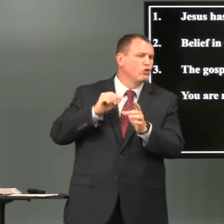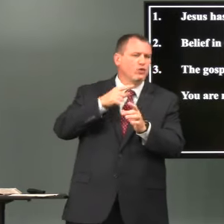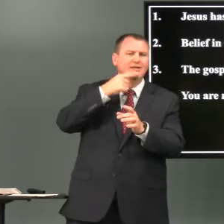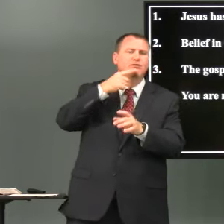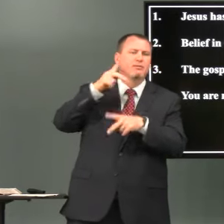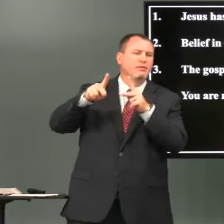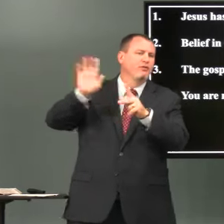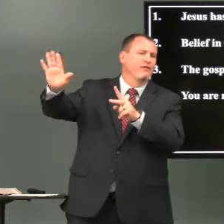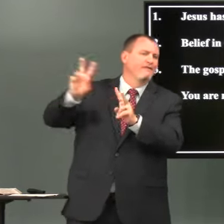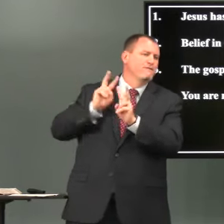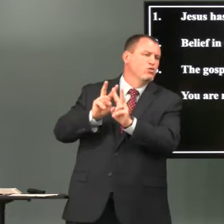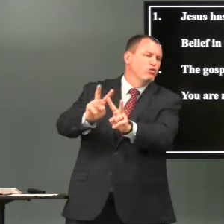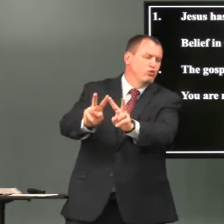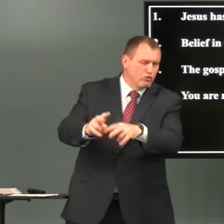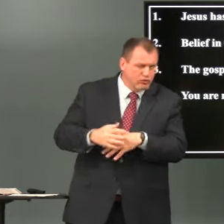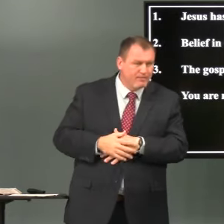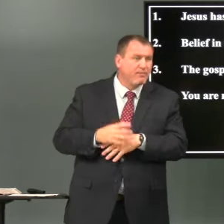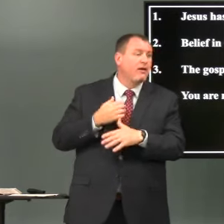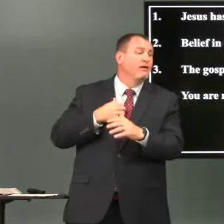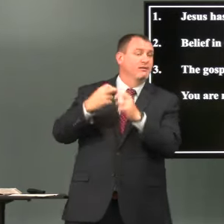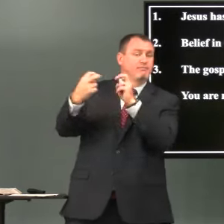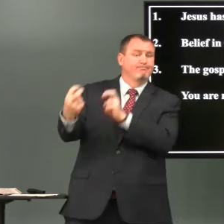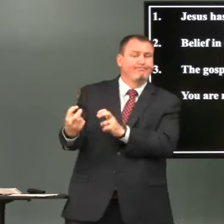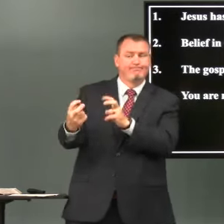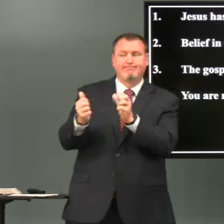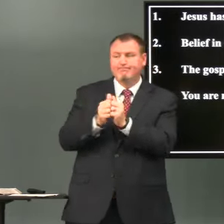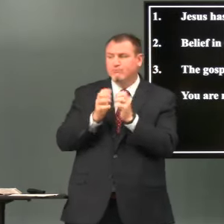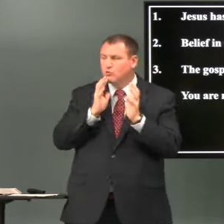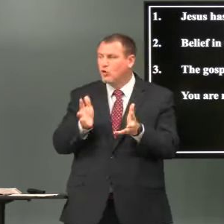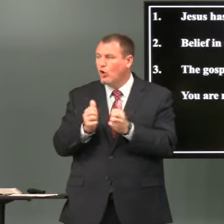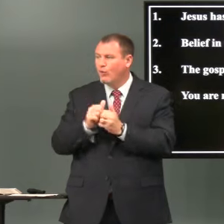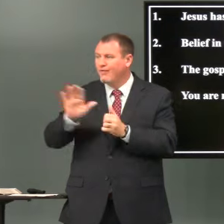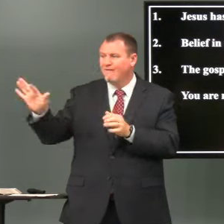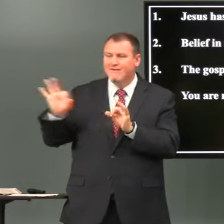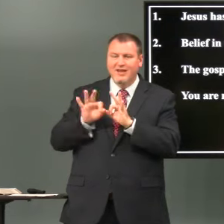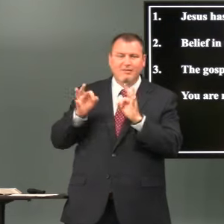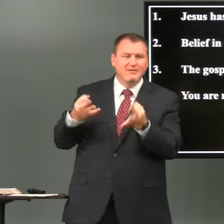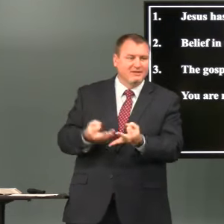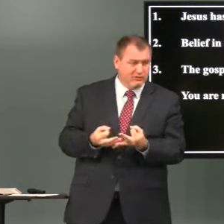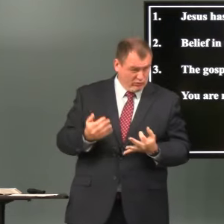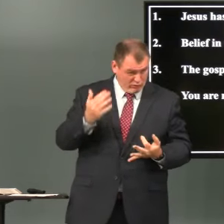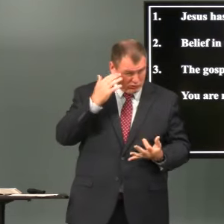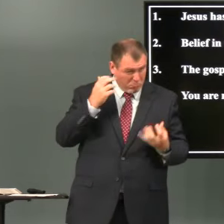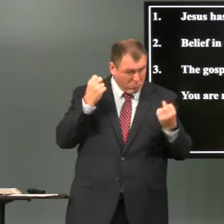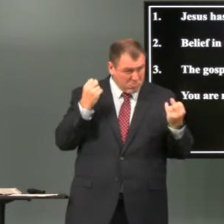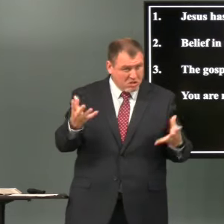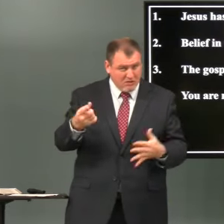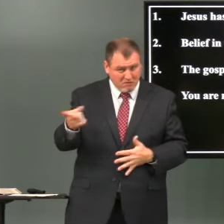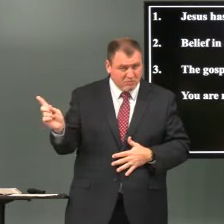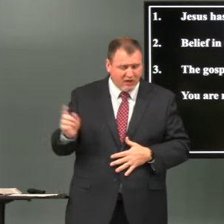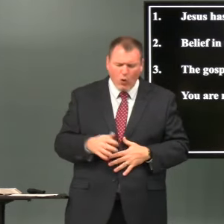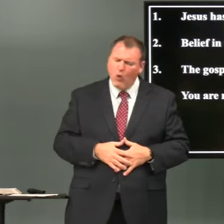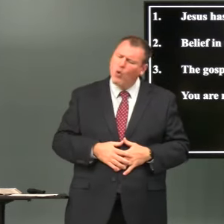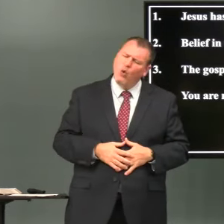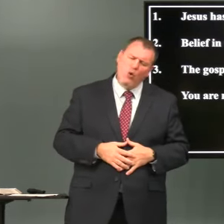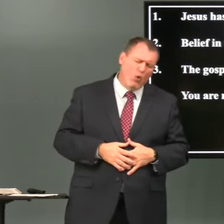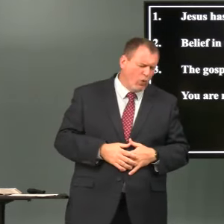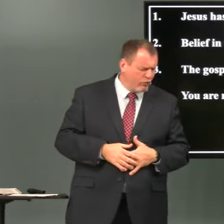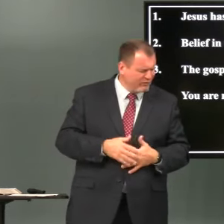pastor and they pick me and say can you come do this funeral I sit and talk with the family ahead of time many of them say